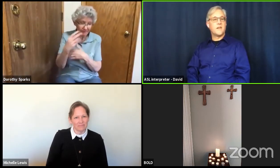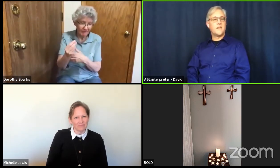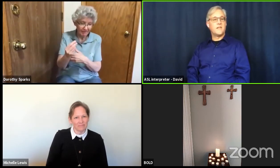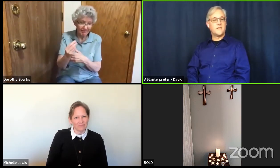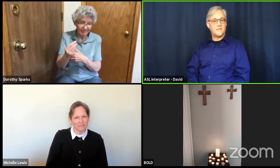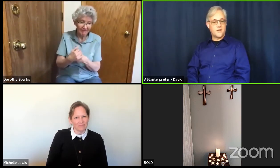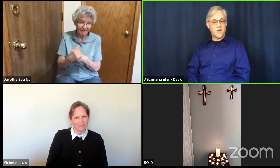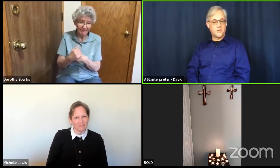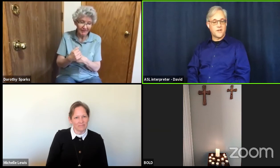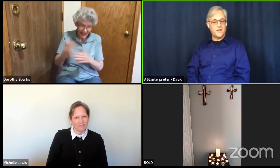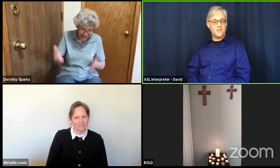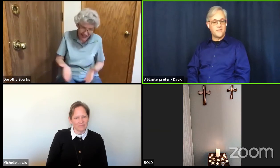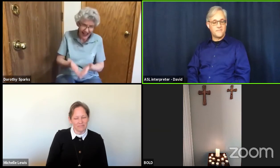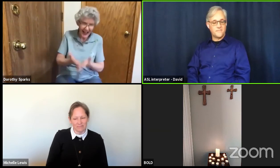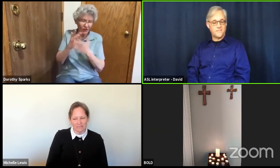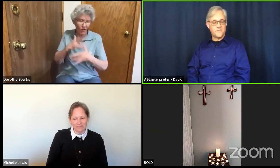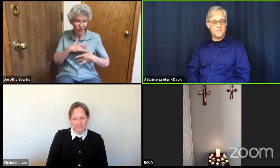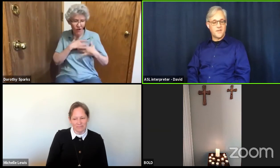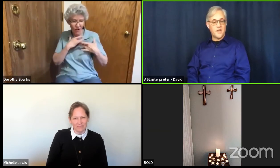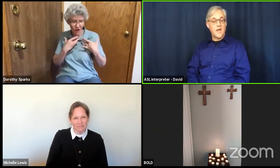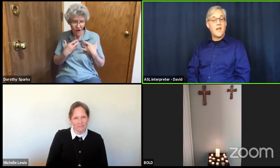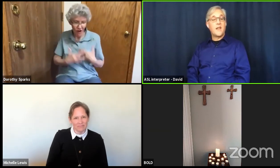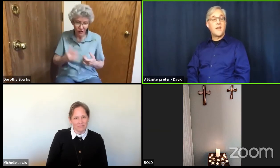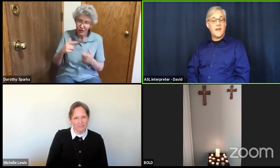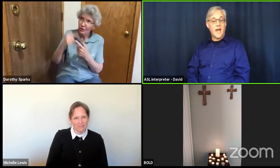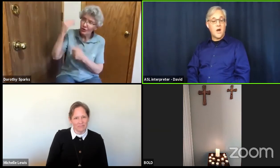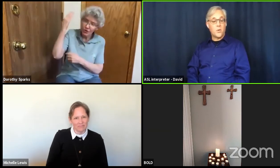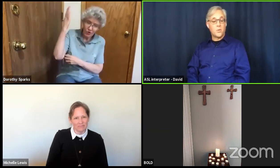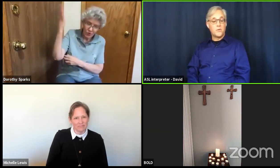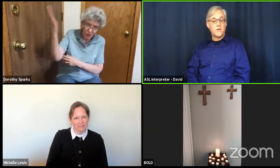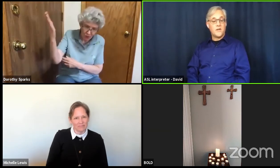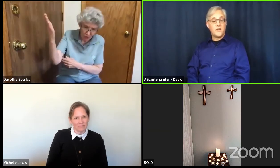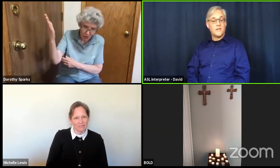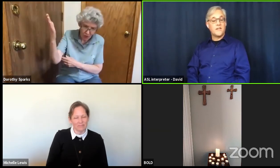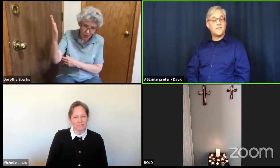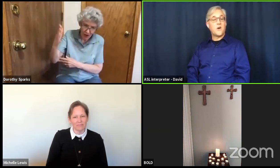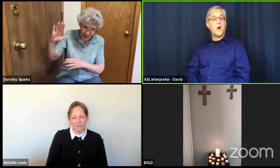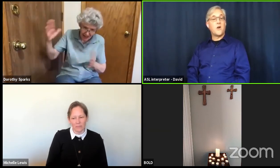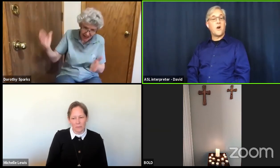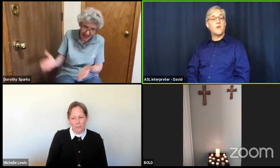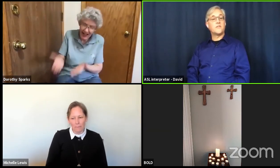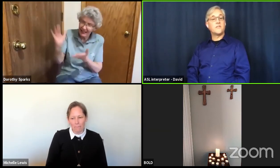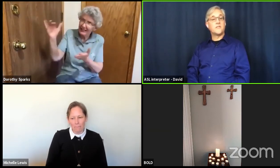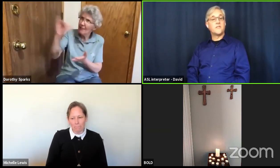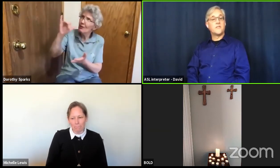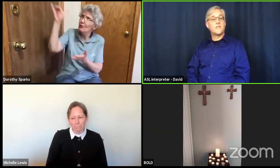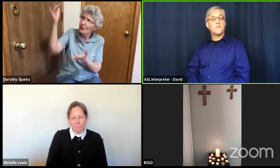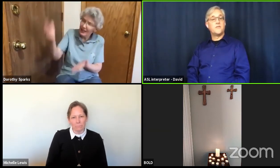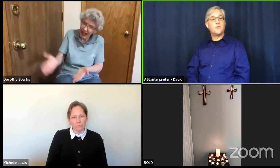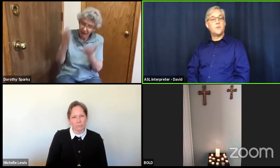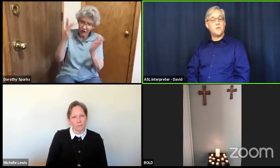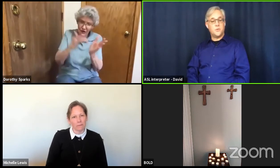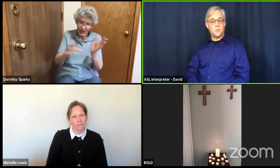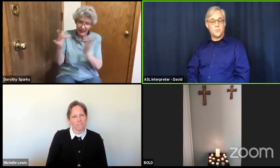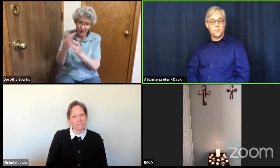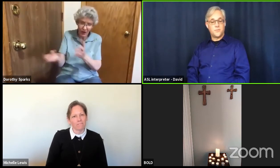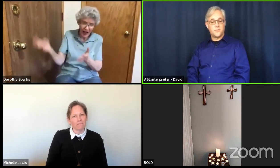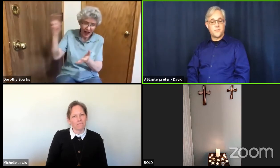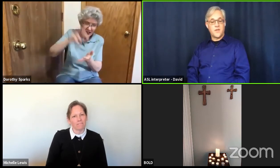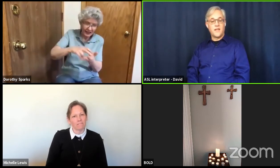congregation now lift our hearts to you like